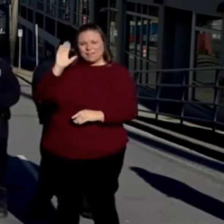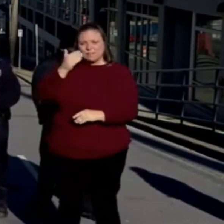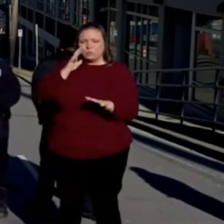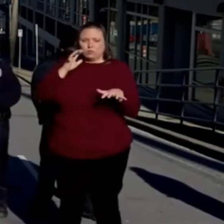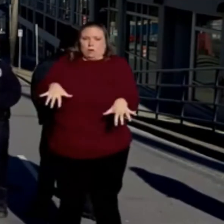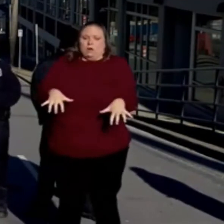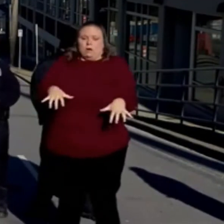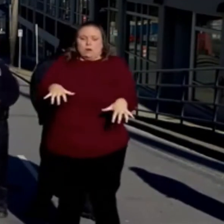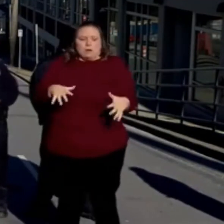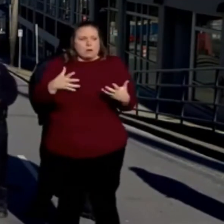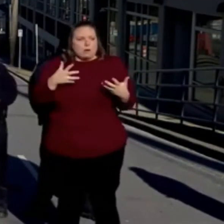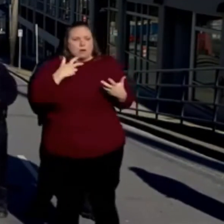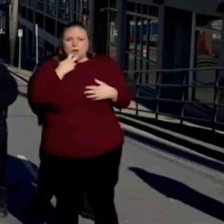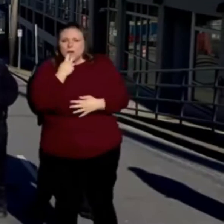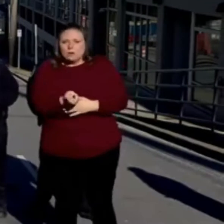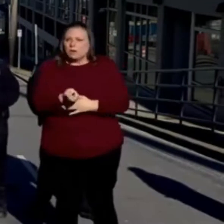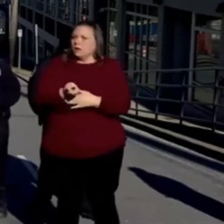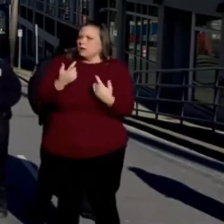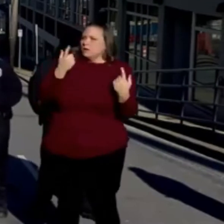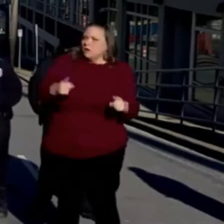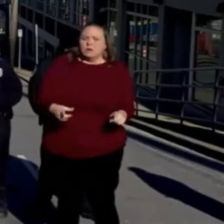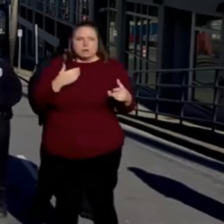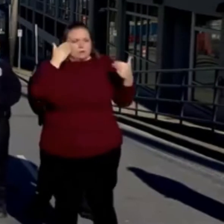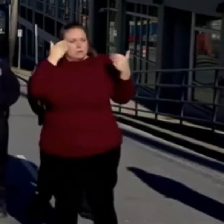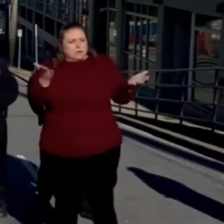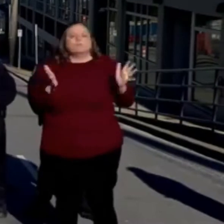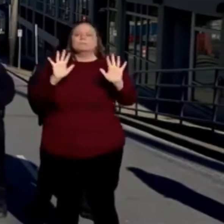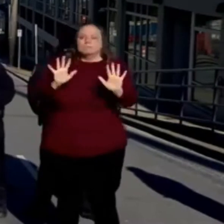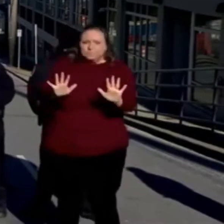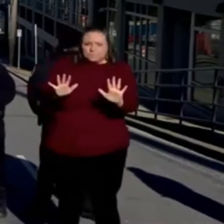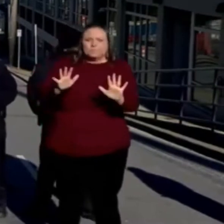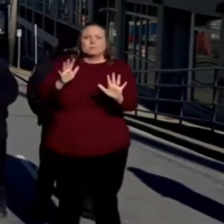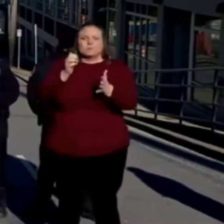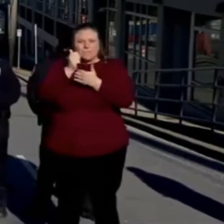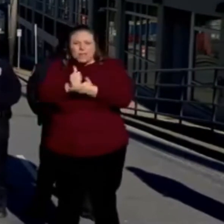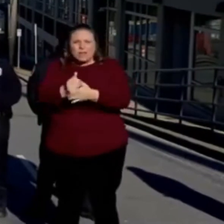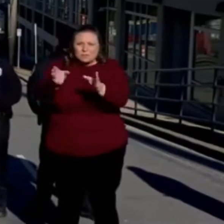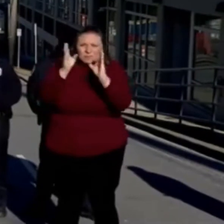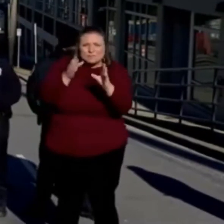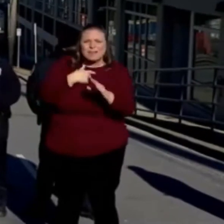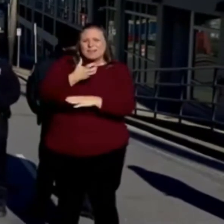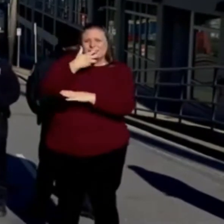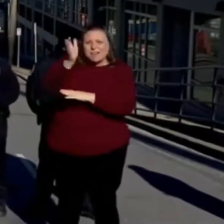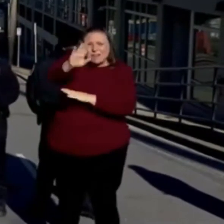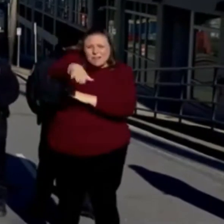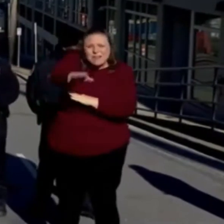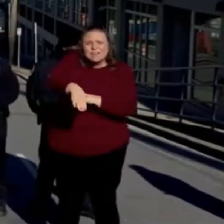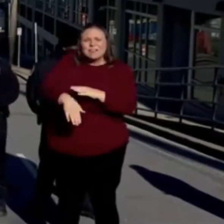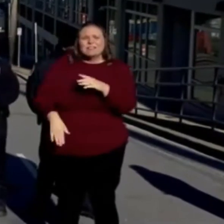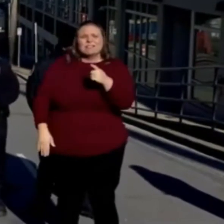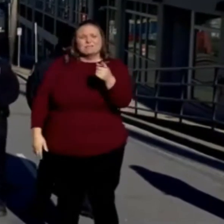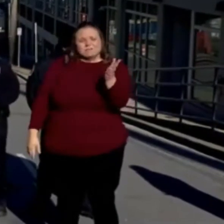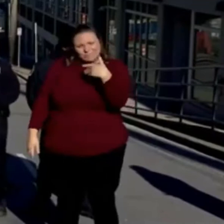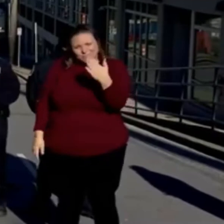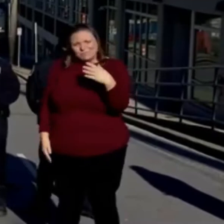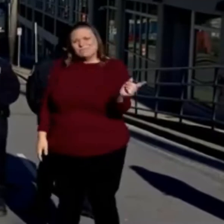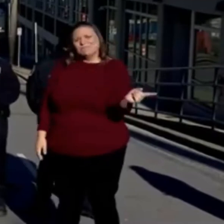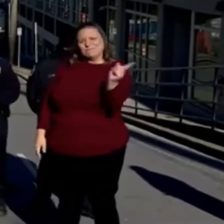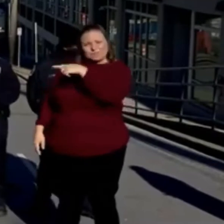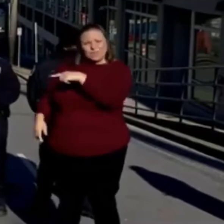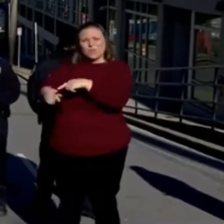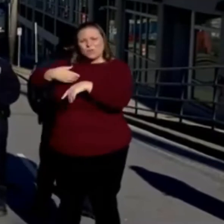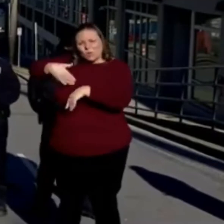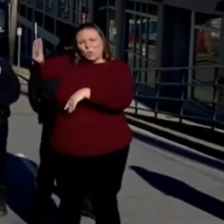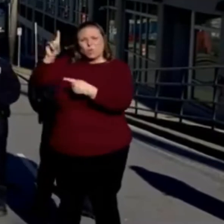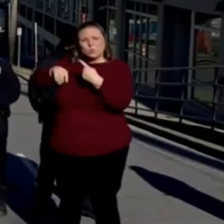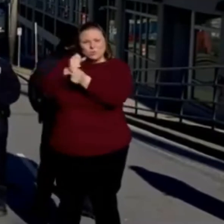in shock and in awe of what was going on. At that time, to get their attention, I yelled at them and told them they need to get to